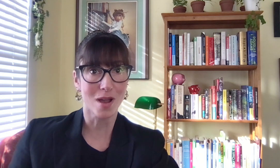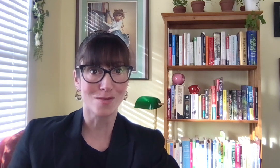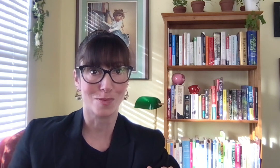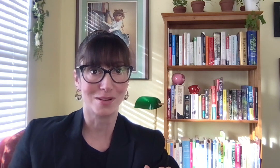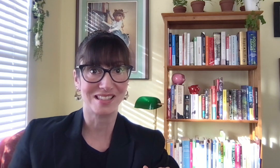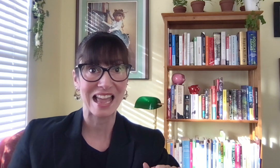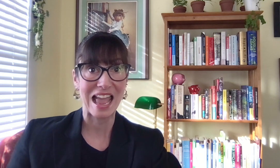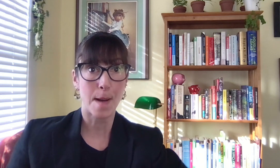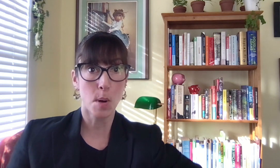credit reports.